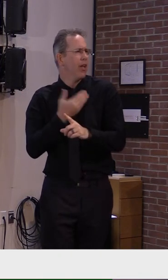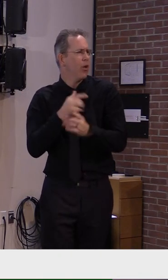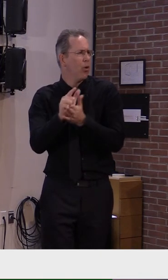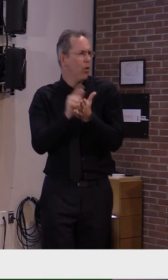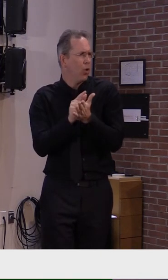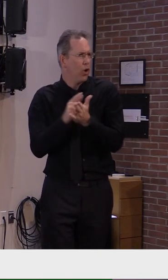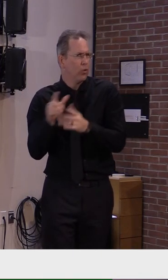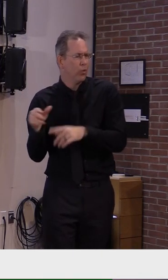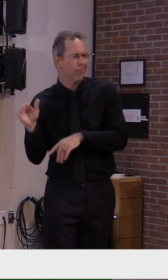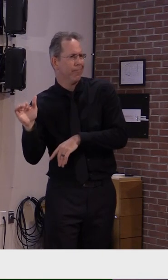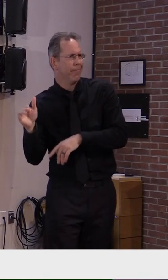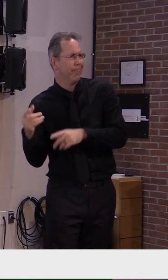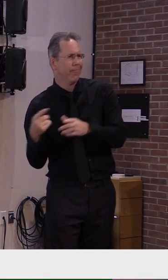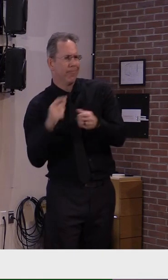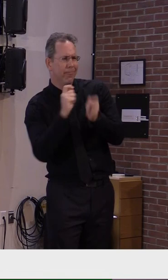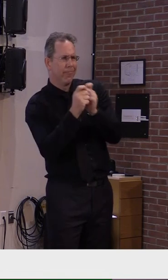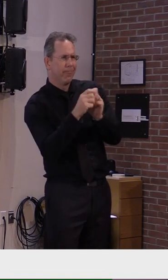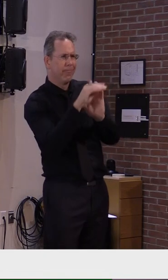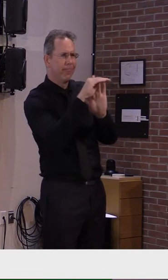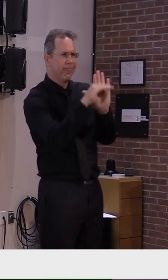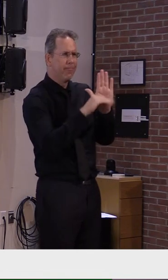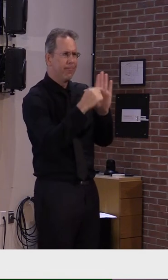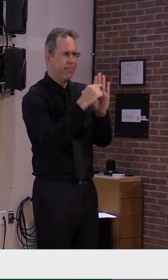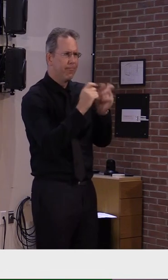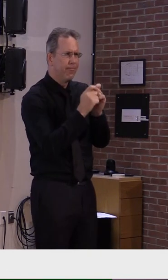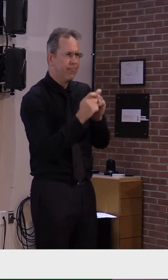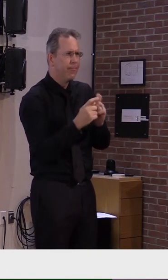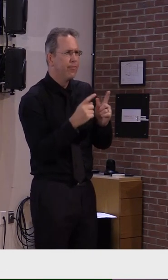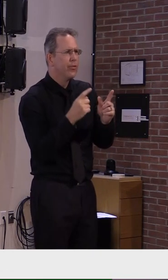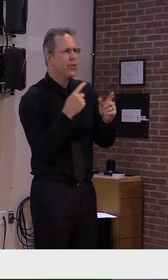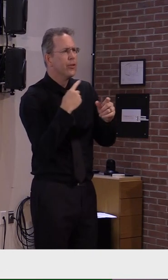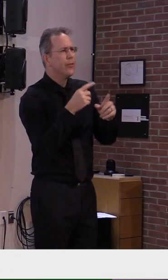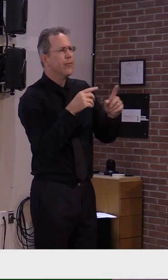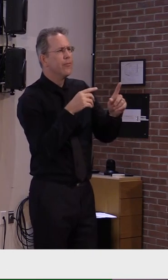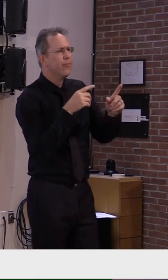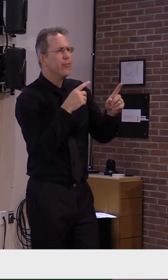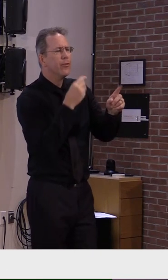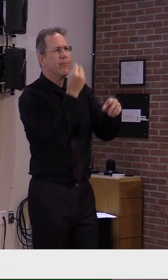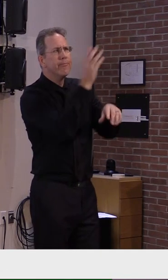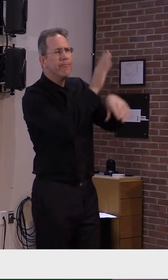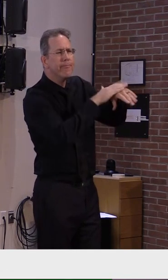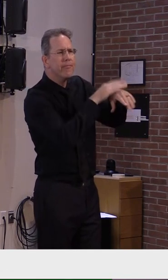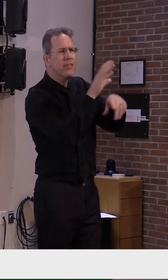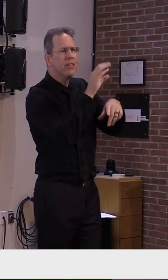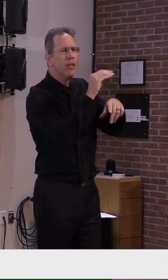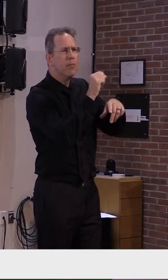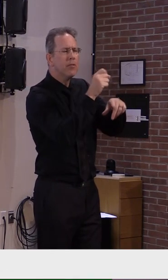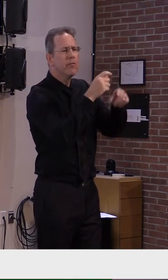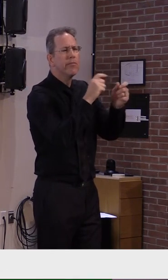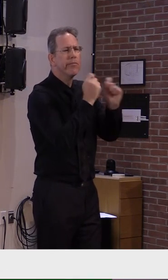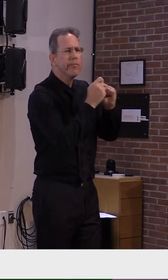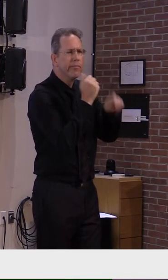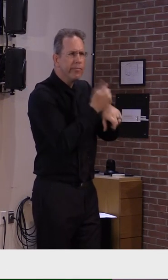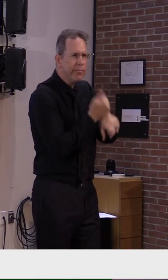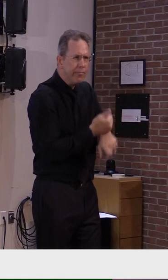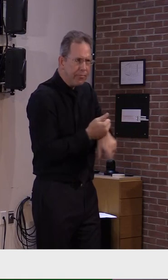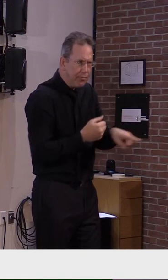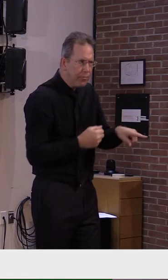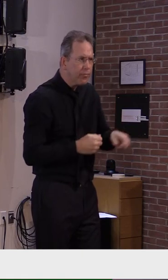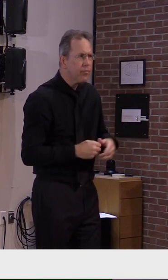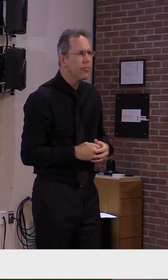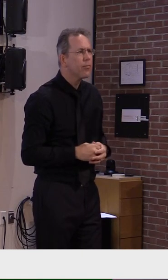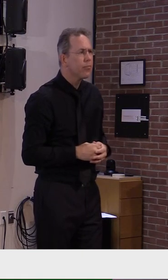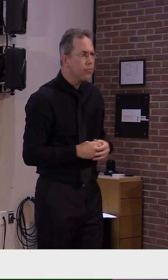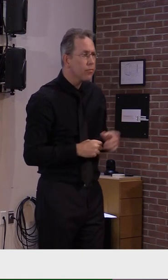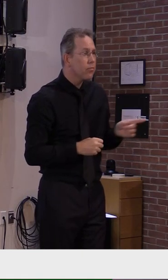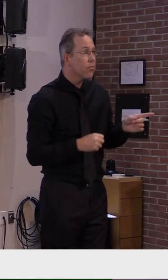or a waiver from the CMS requirement so we can protect vulnerable Vermonters in